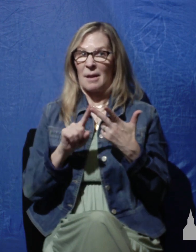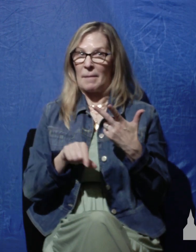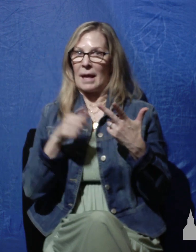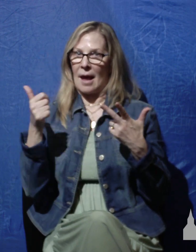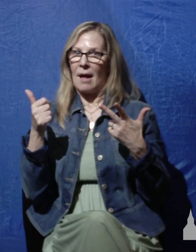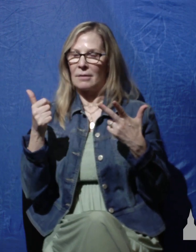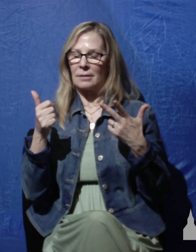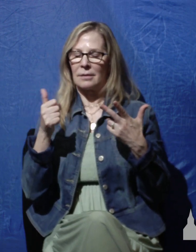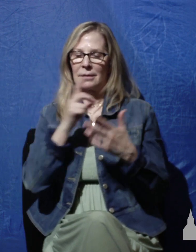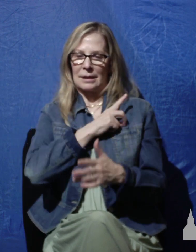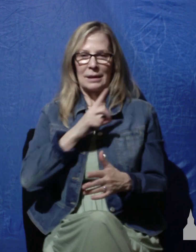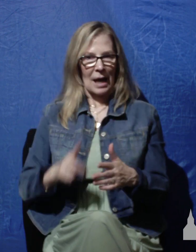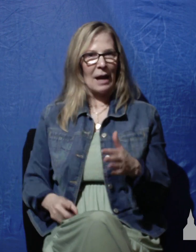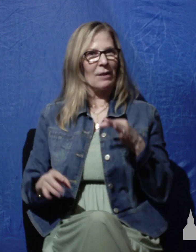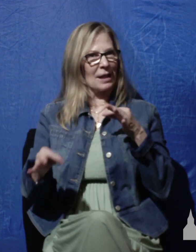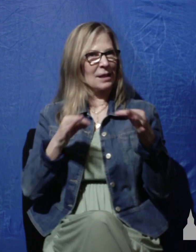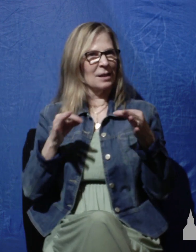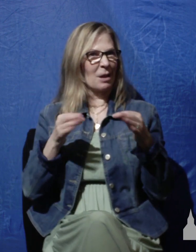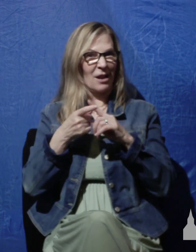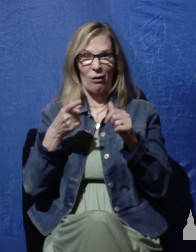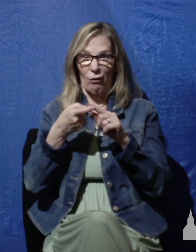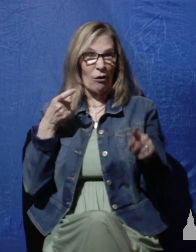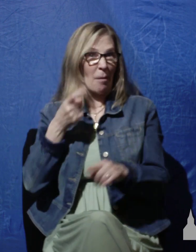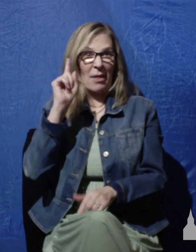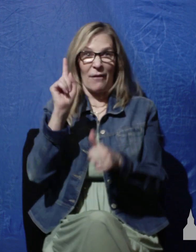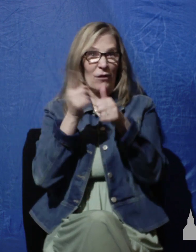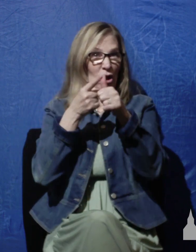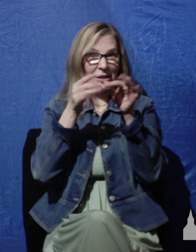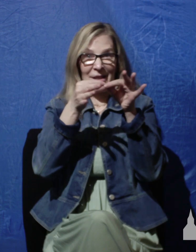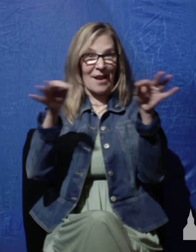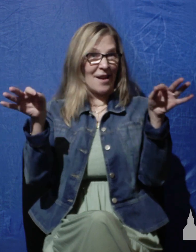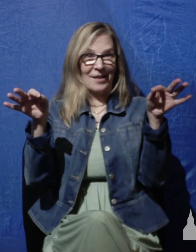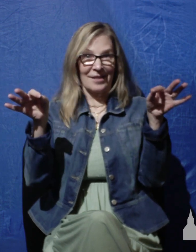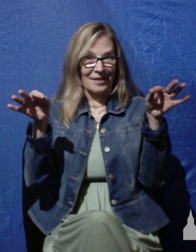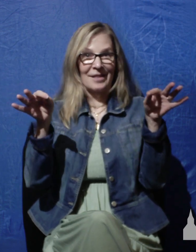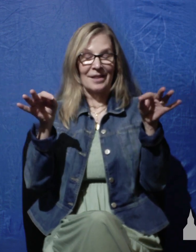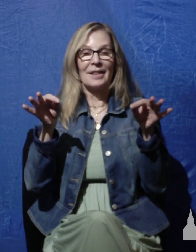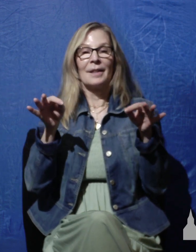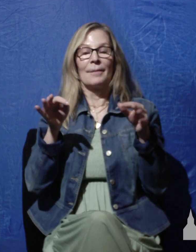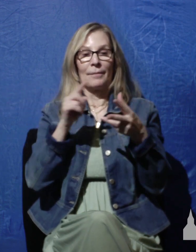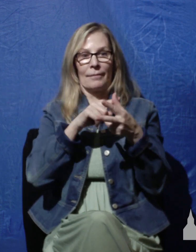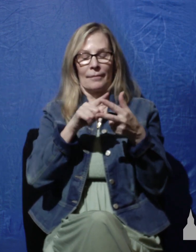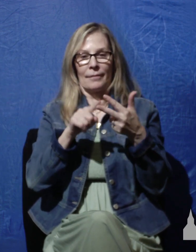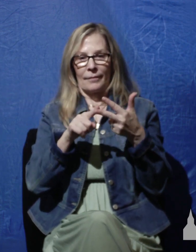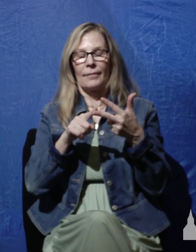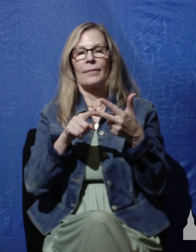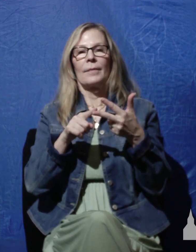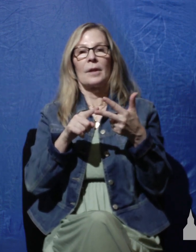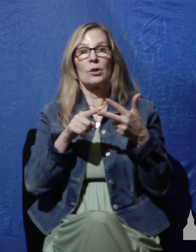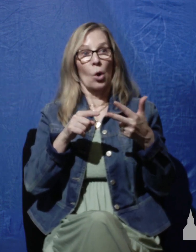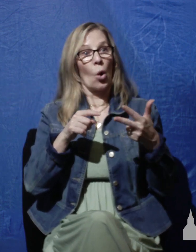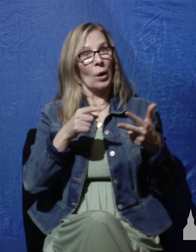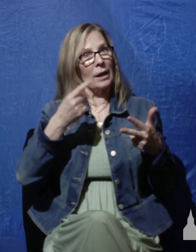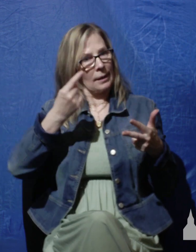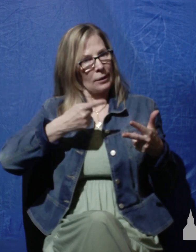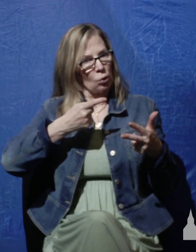about praising God from this opening line in his psalm. Notice, he exhorts not only his soul to bless God,